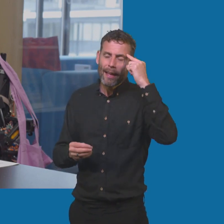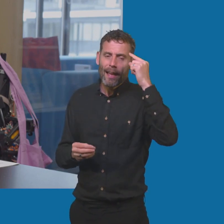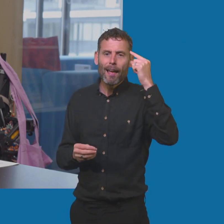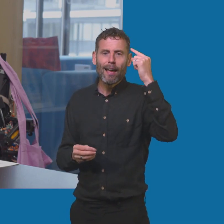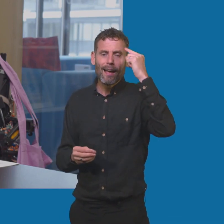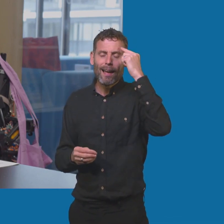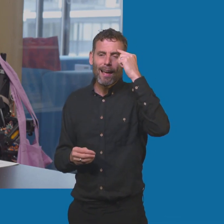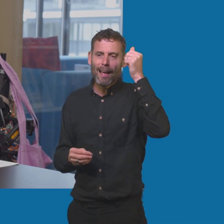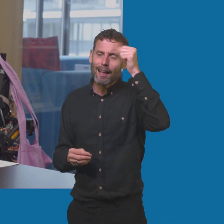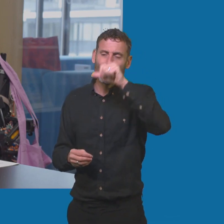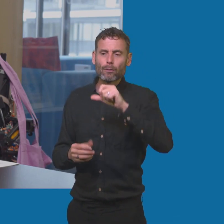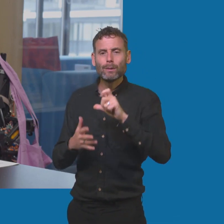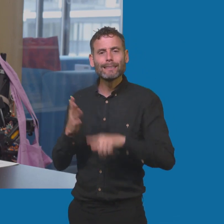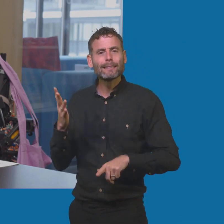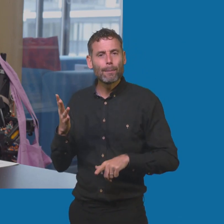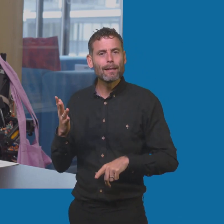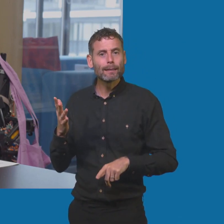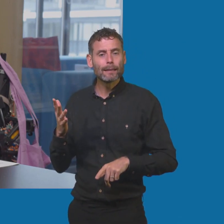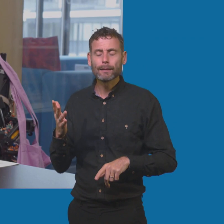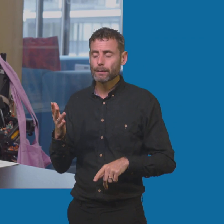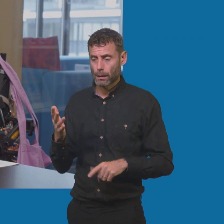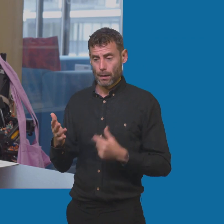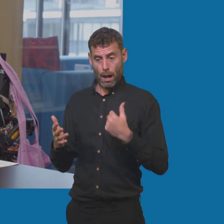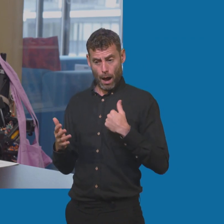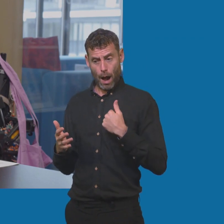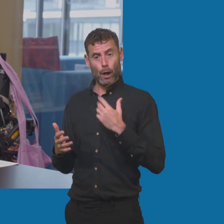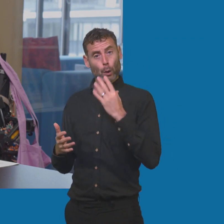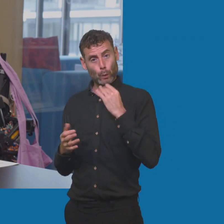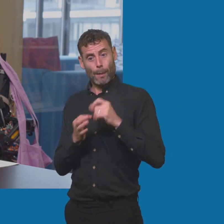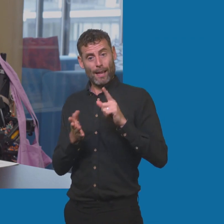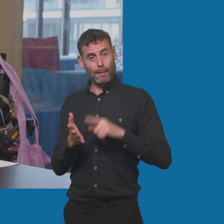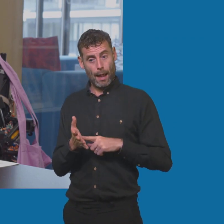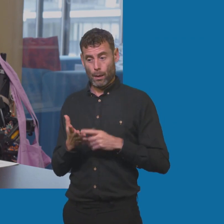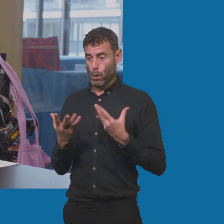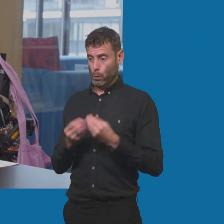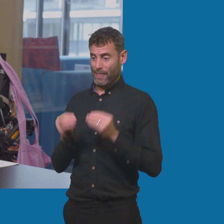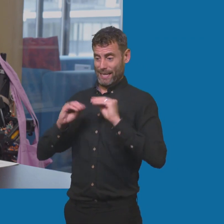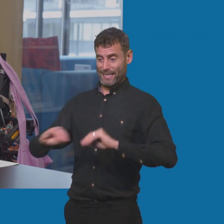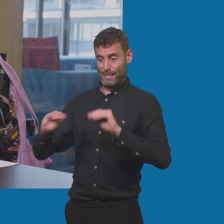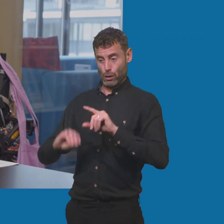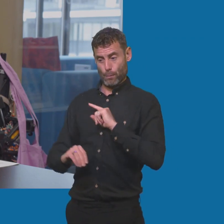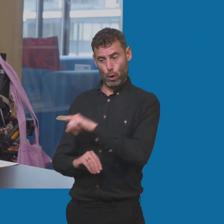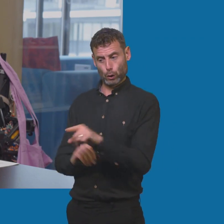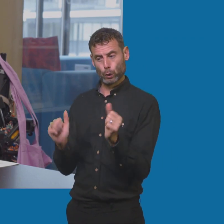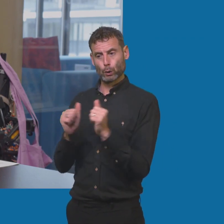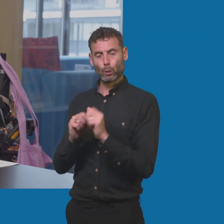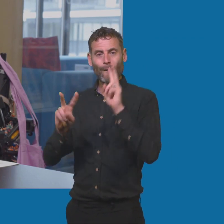actually amalgamated BSL into my learning because a lot of the kids were visual learners, were kinesthetic learners.